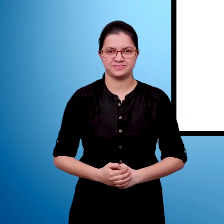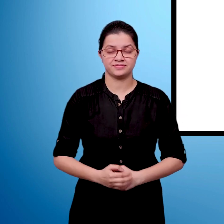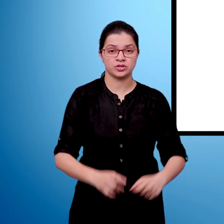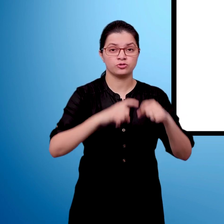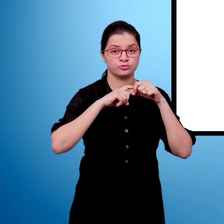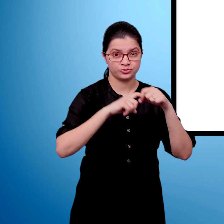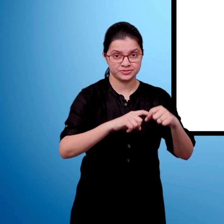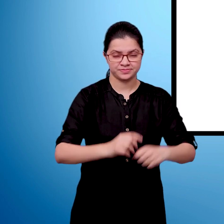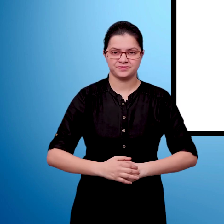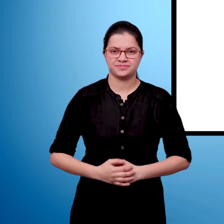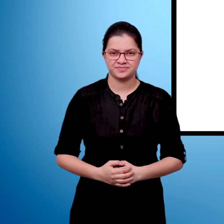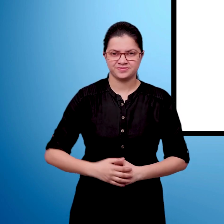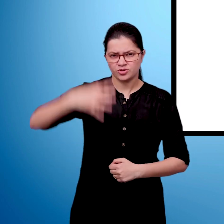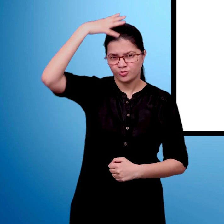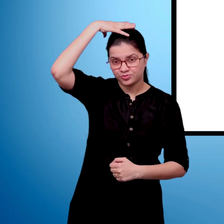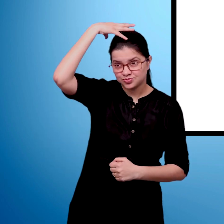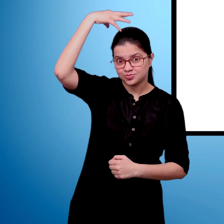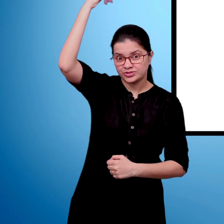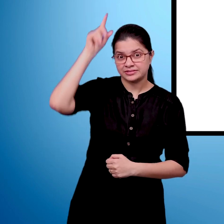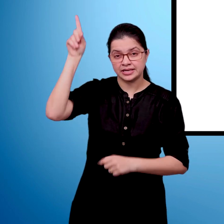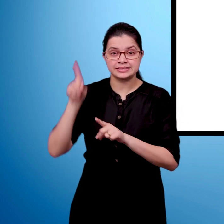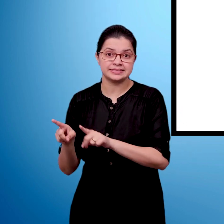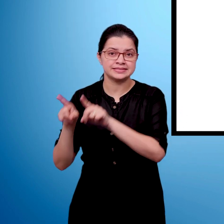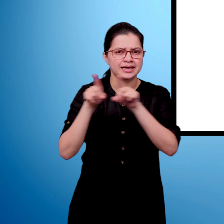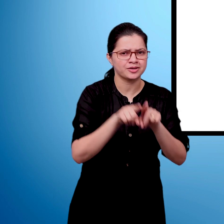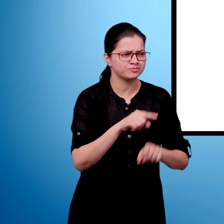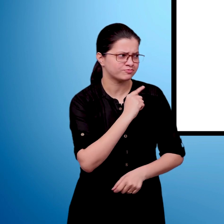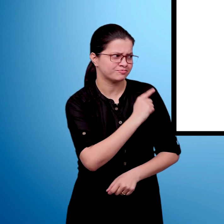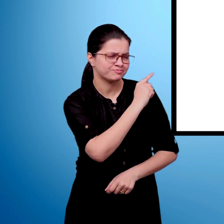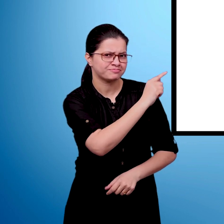D. Tick right the shape similar to cap.